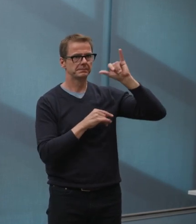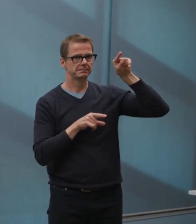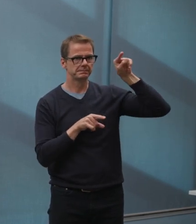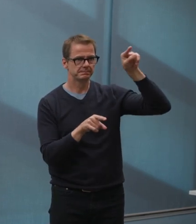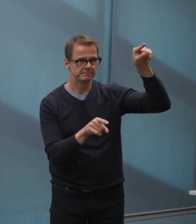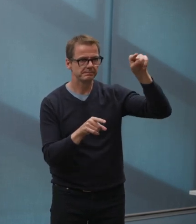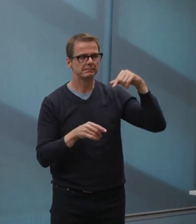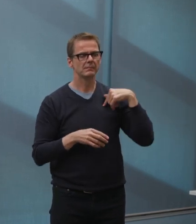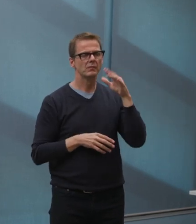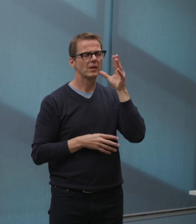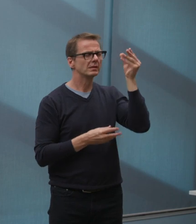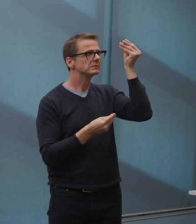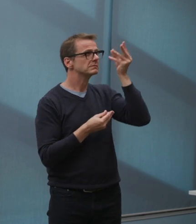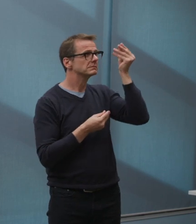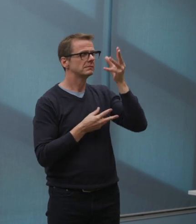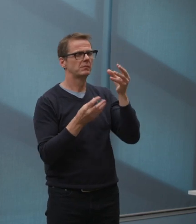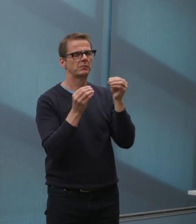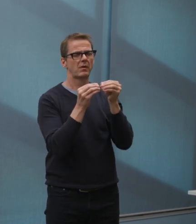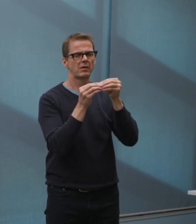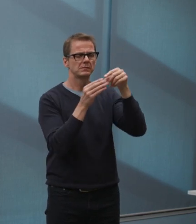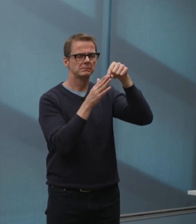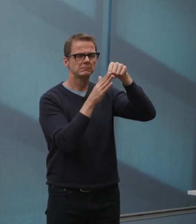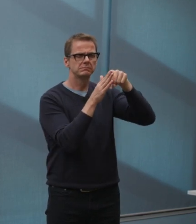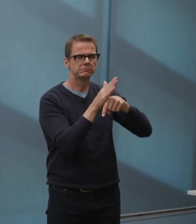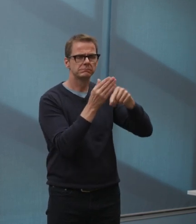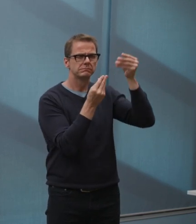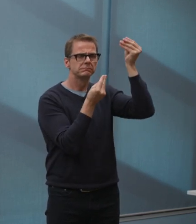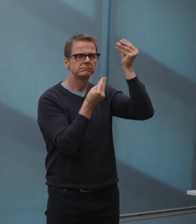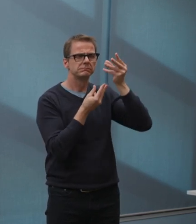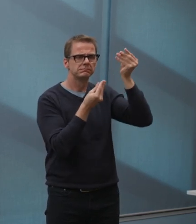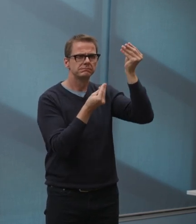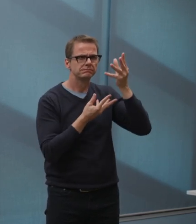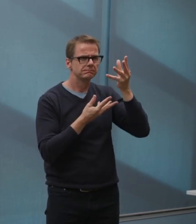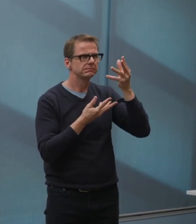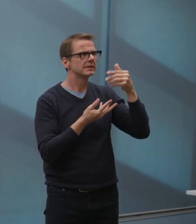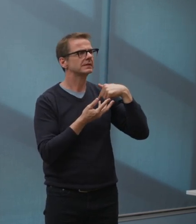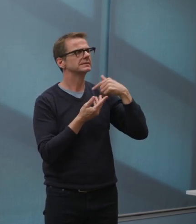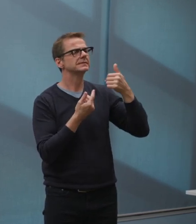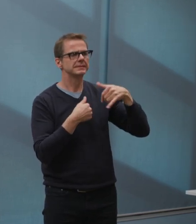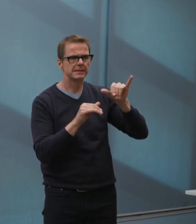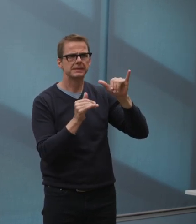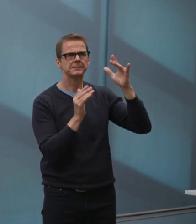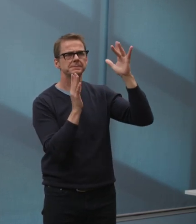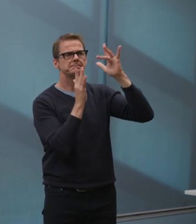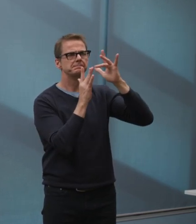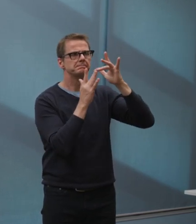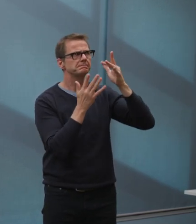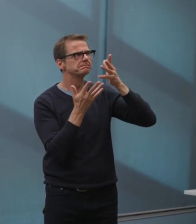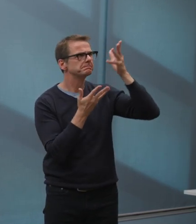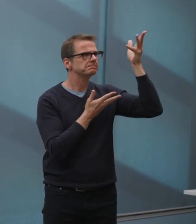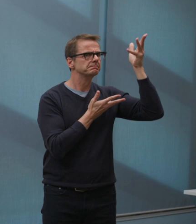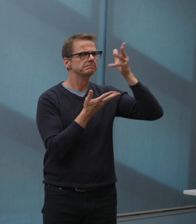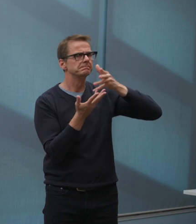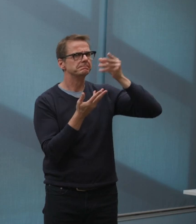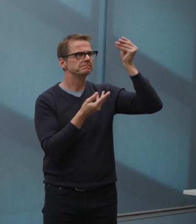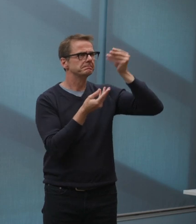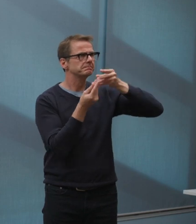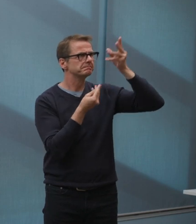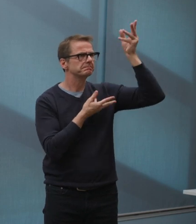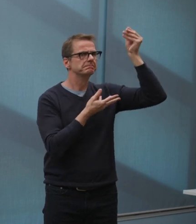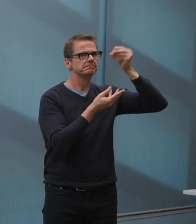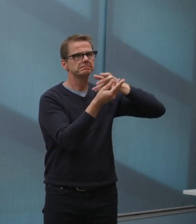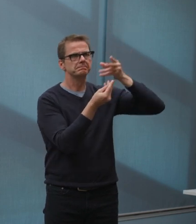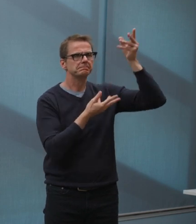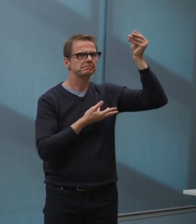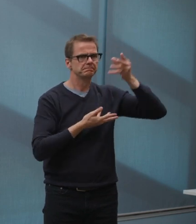obtain that specific guidance. In the meantime, the city has developed five principles that